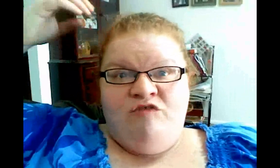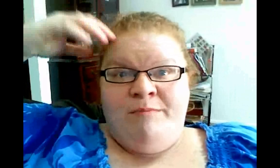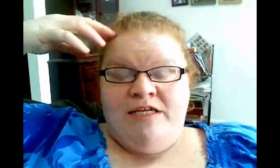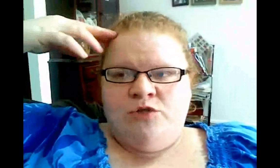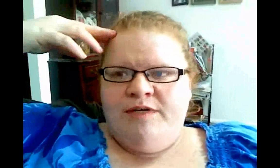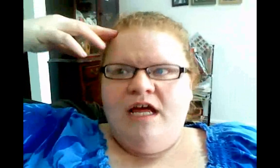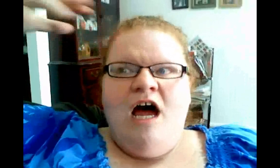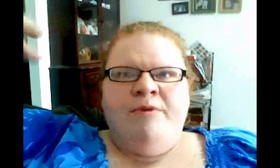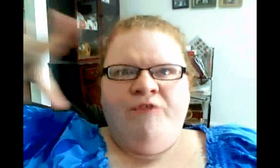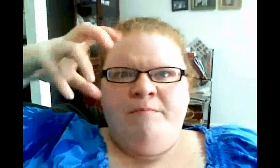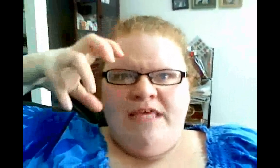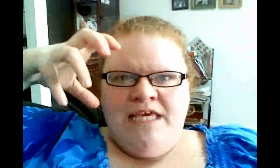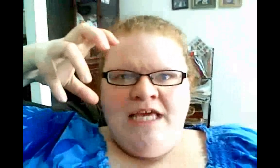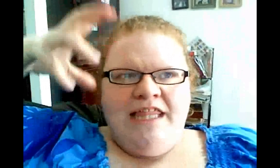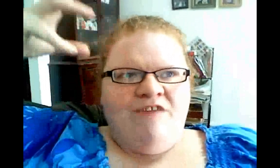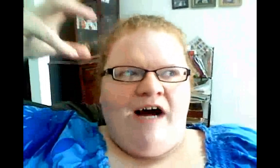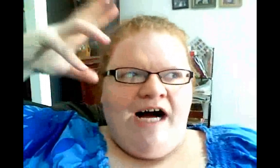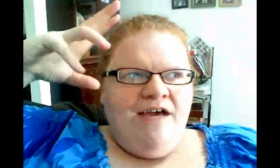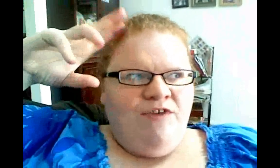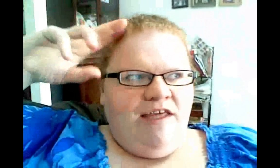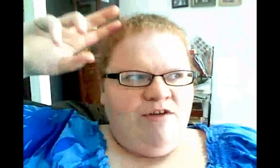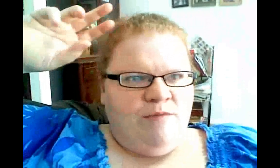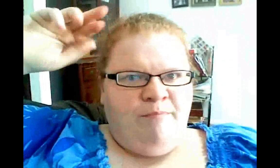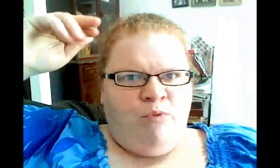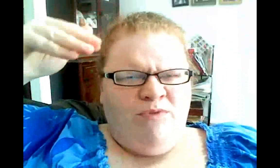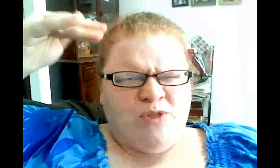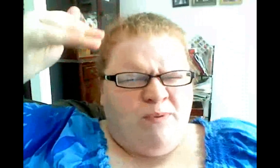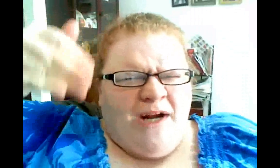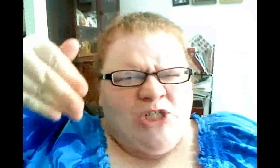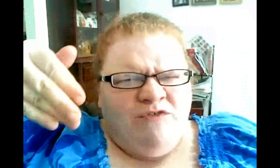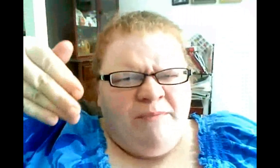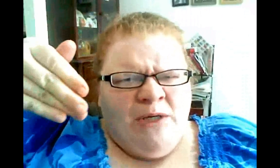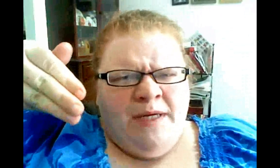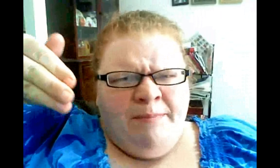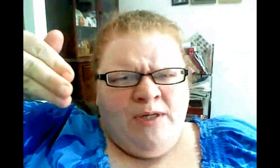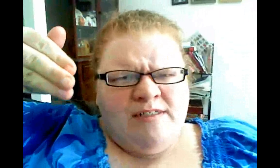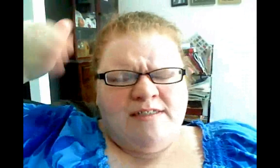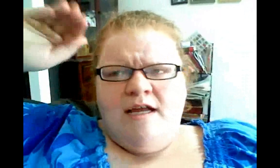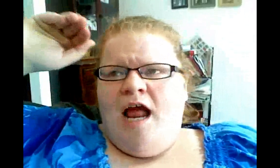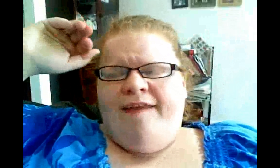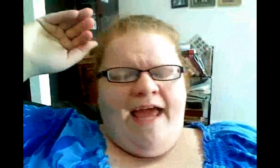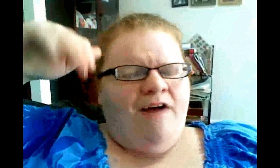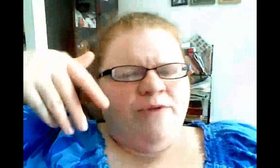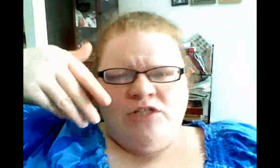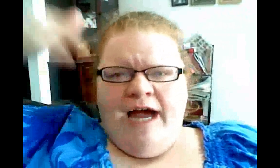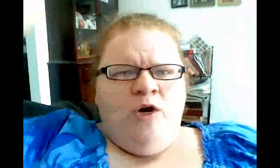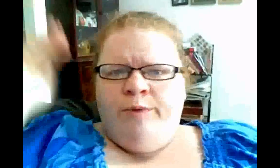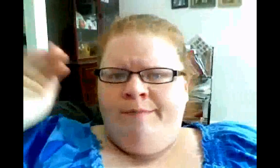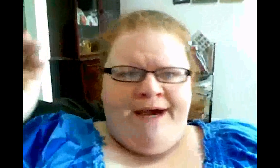you've been meaning to read. But for me, if I feel like there's pressure for me to read books and I have to read it, I go right back